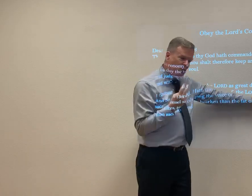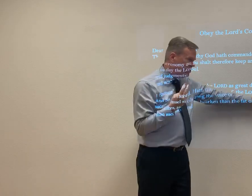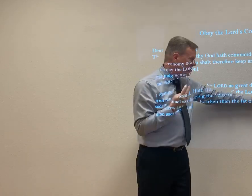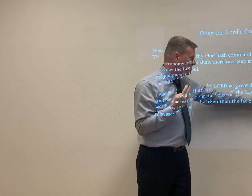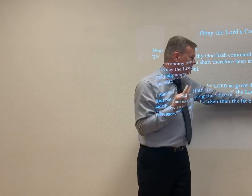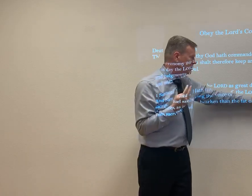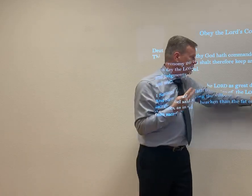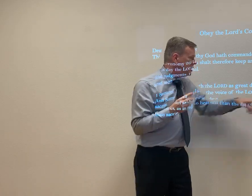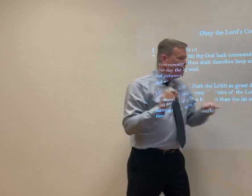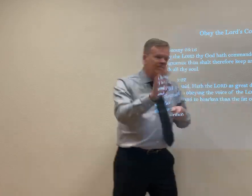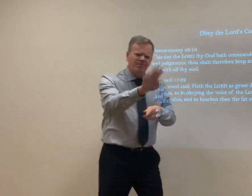Behold. Listen here.